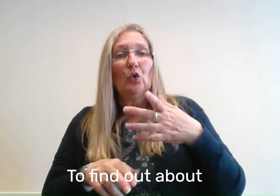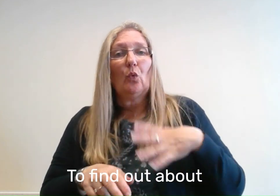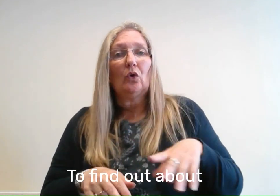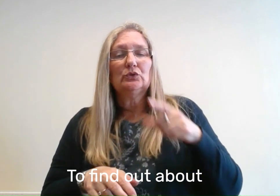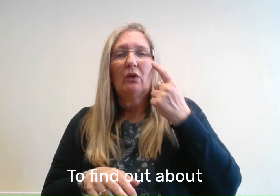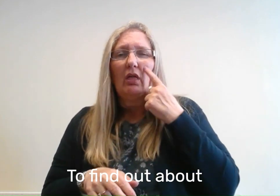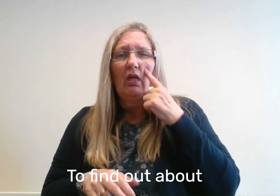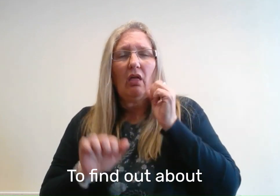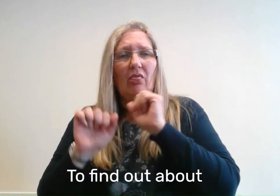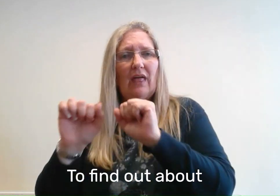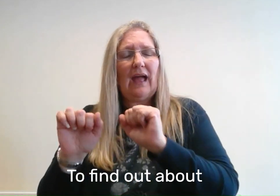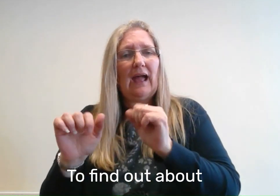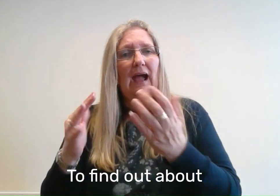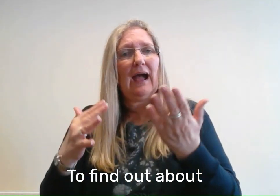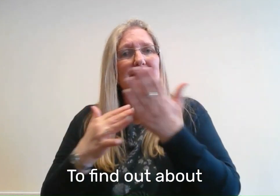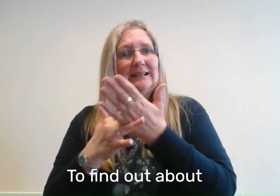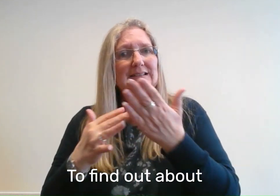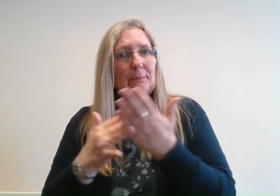if want to, there I think,